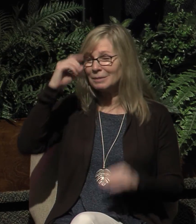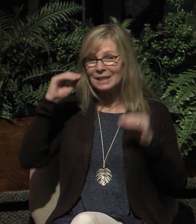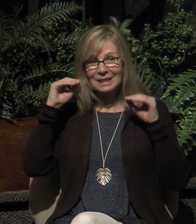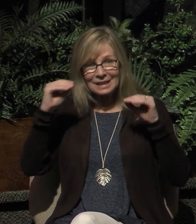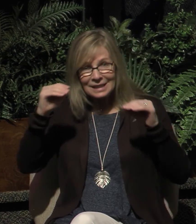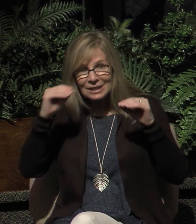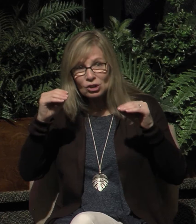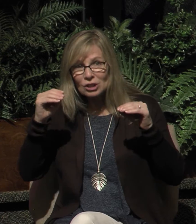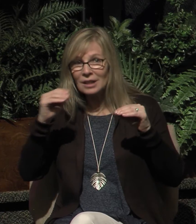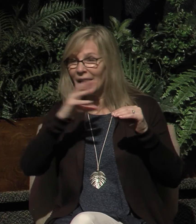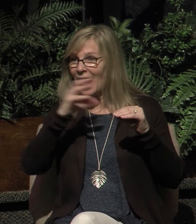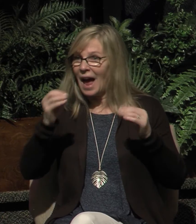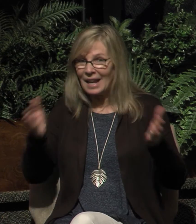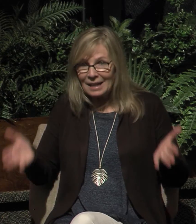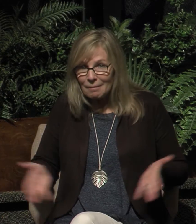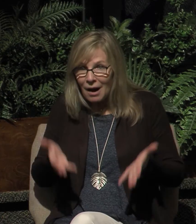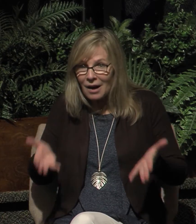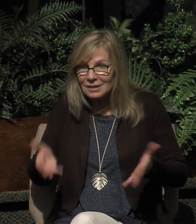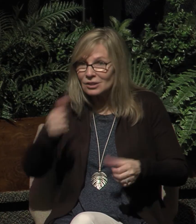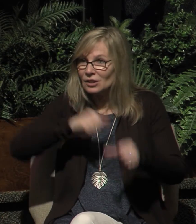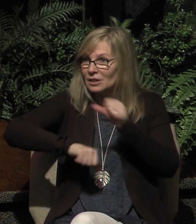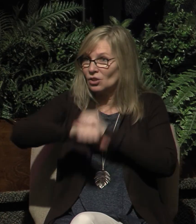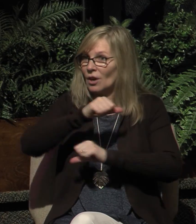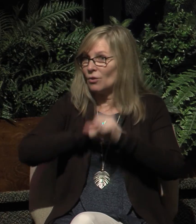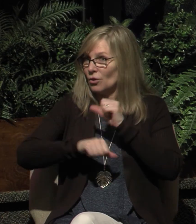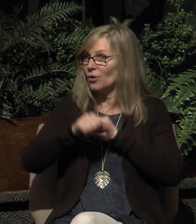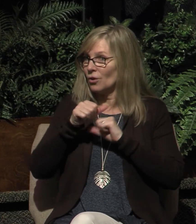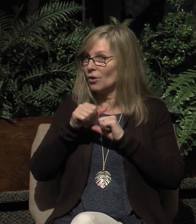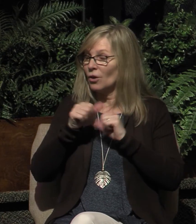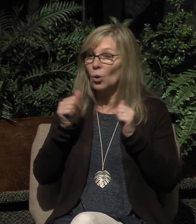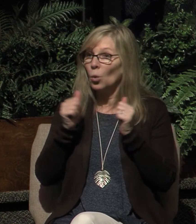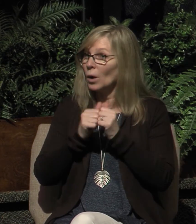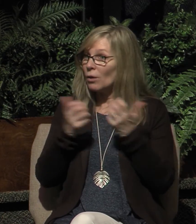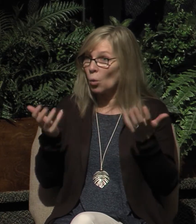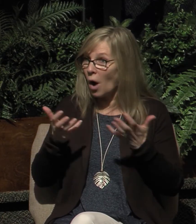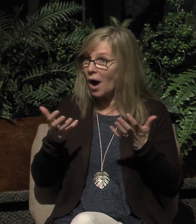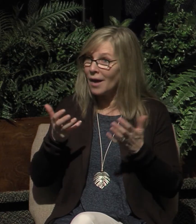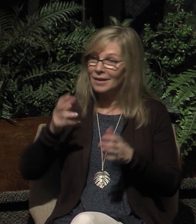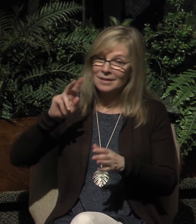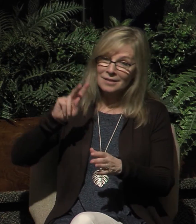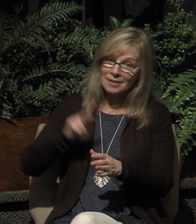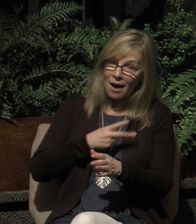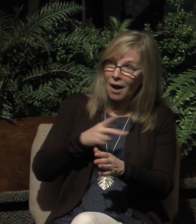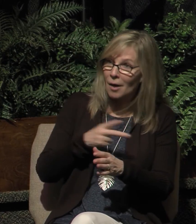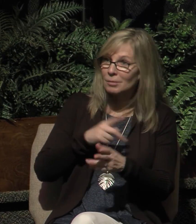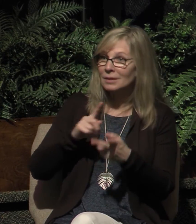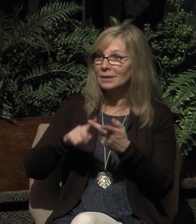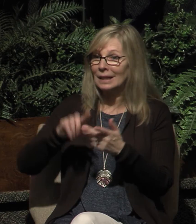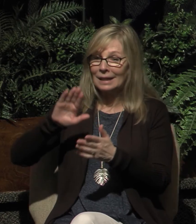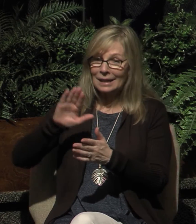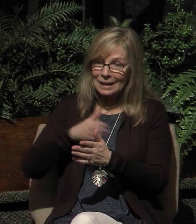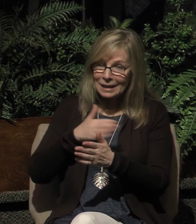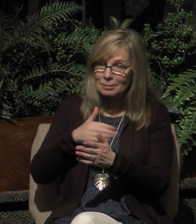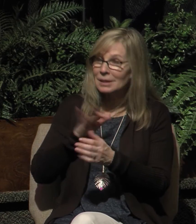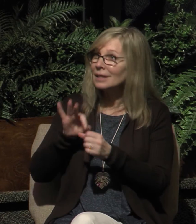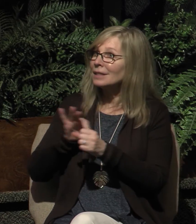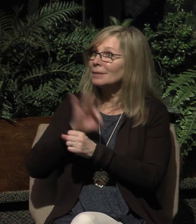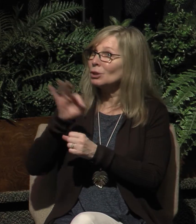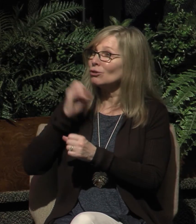admonishing note this one another with psalms and hymns and spiritual songs singing with thankfulness in